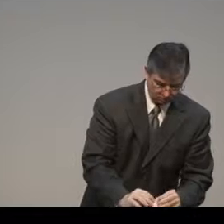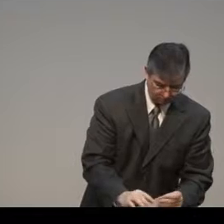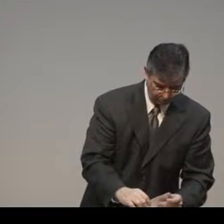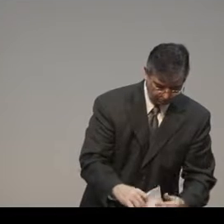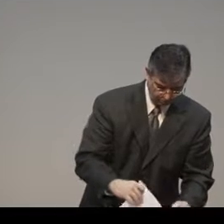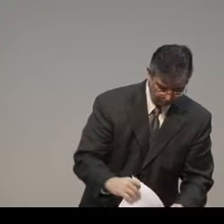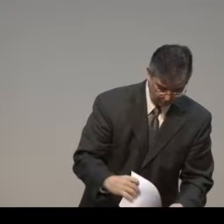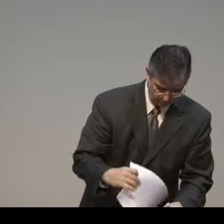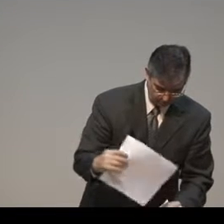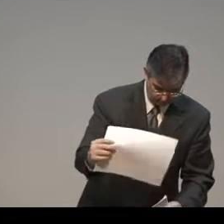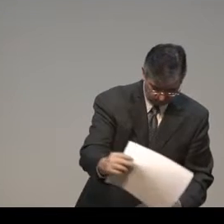that compares to it.